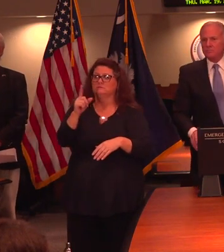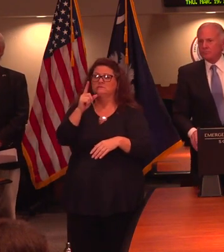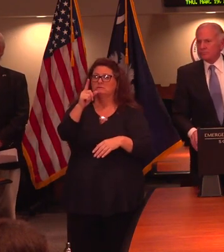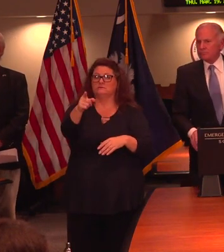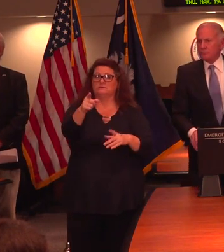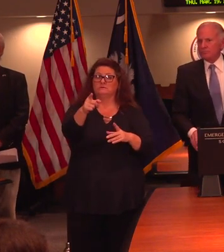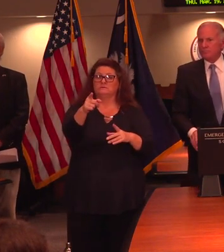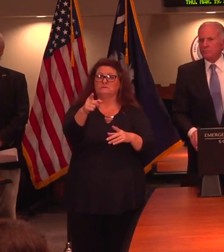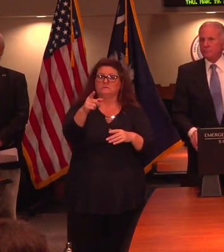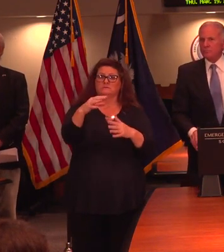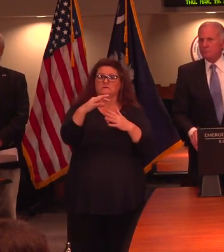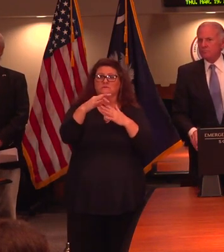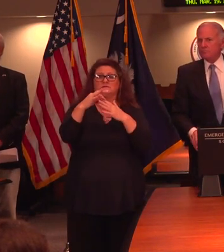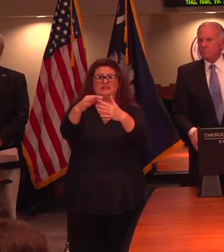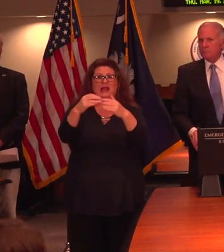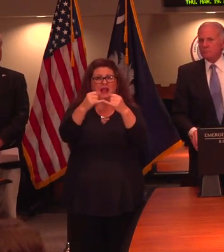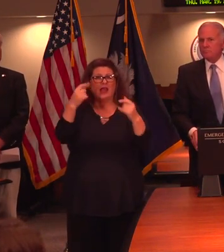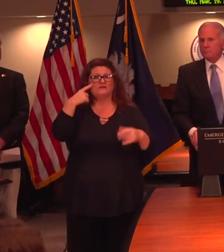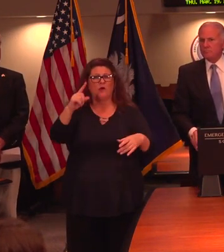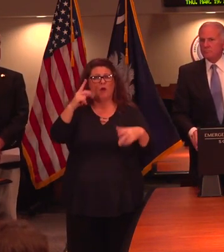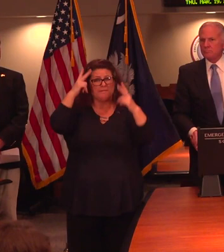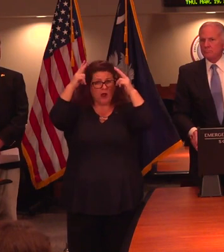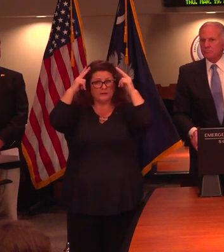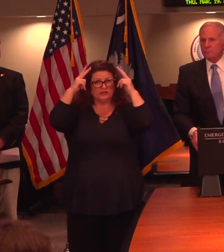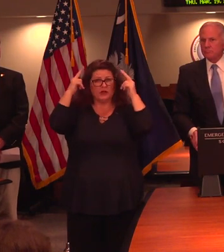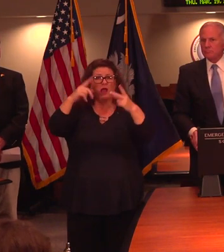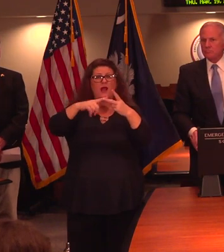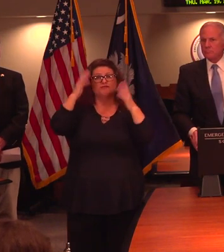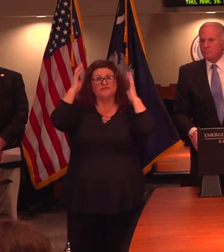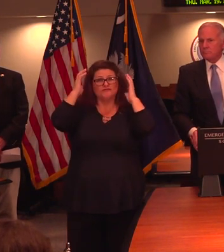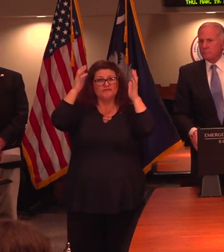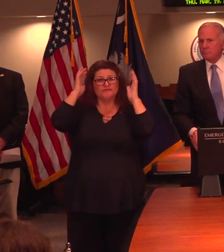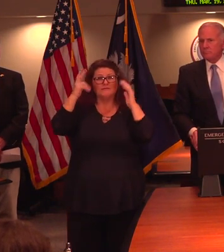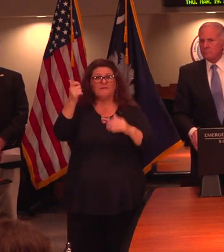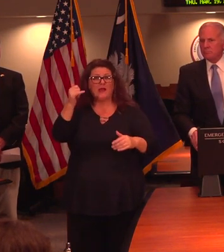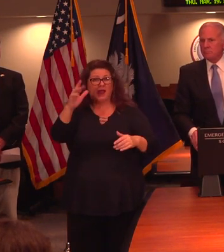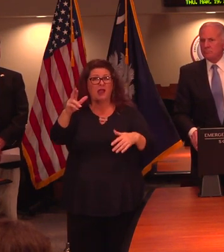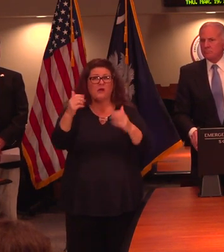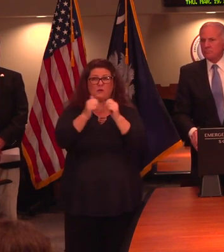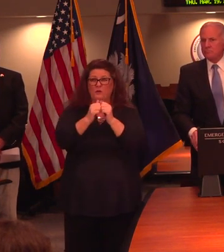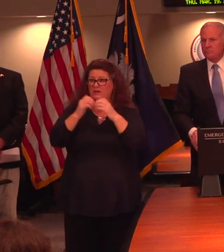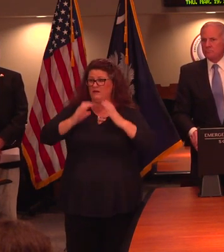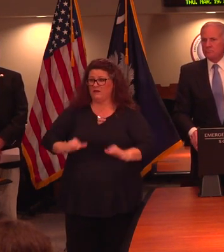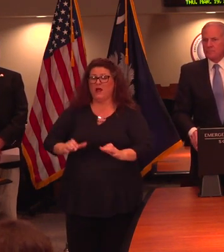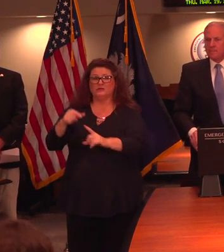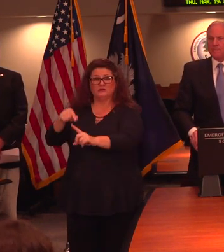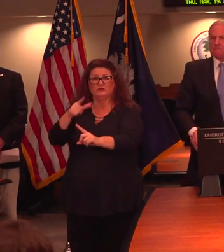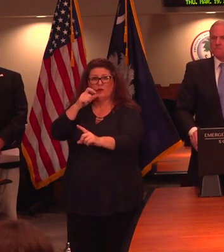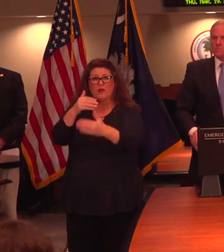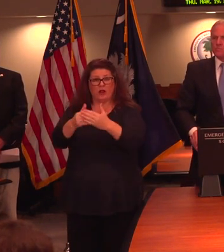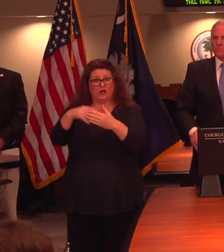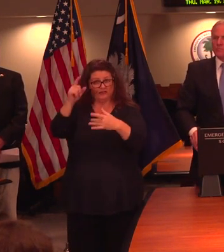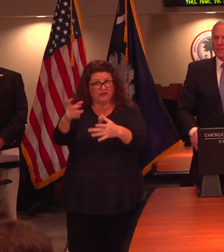Are there any guidelines for hair salons or barbershops where you have very close contact with customers? Any, any guidelines for them shutting